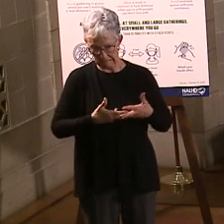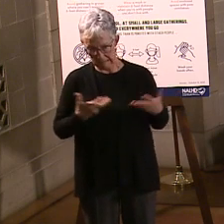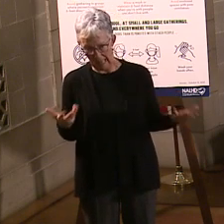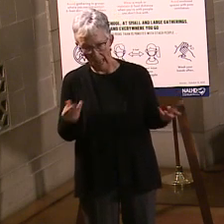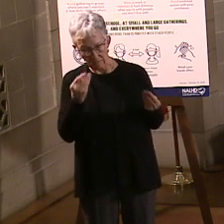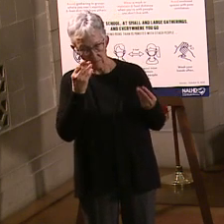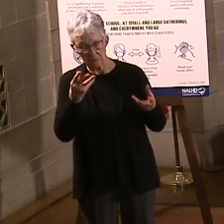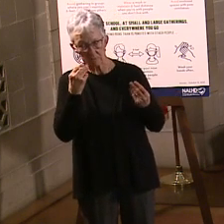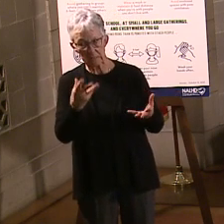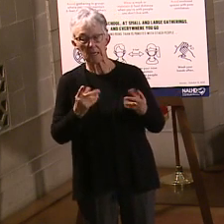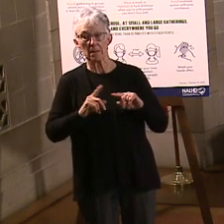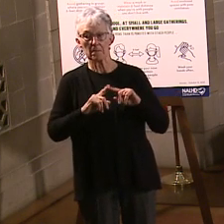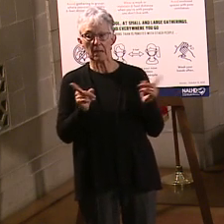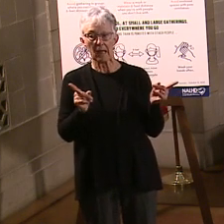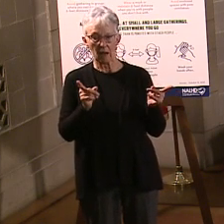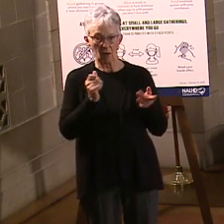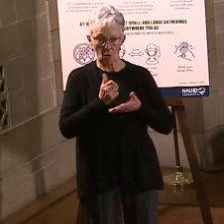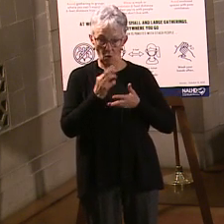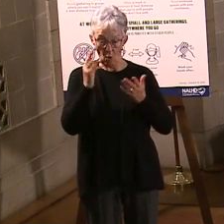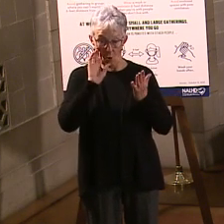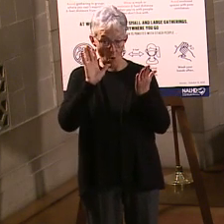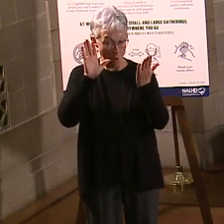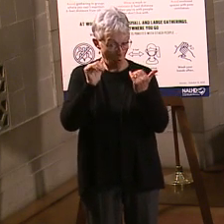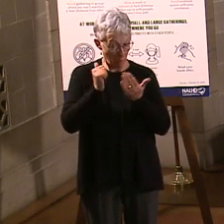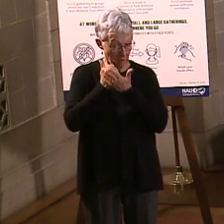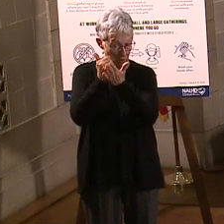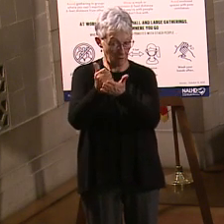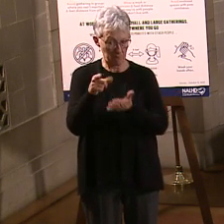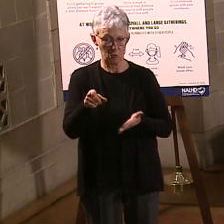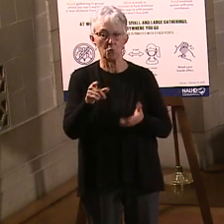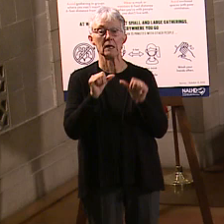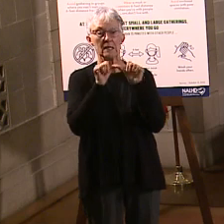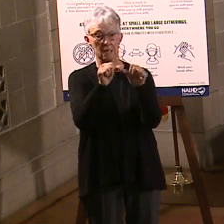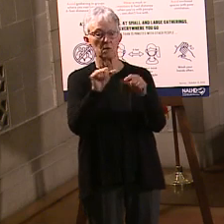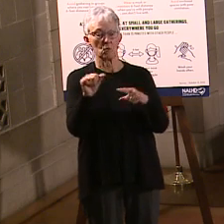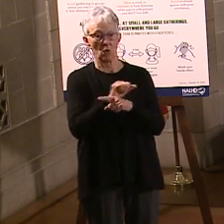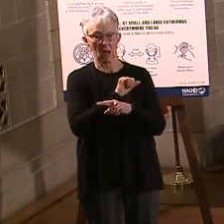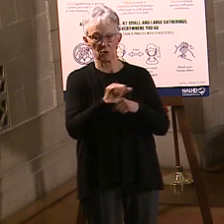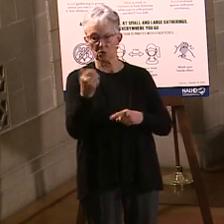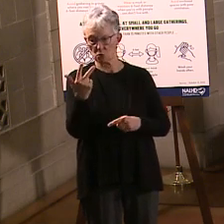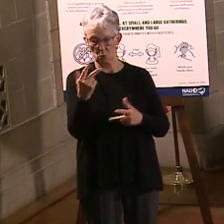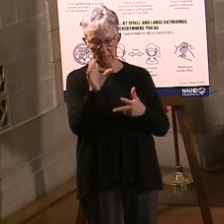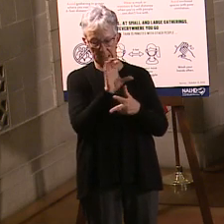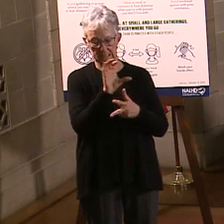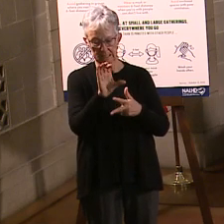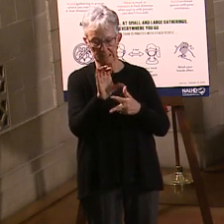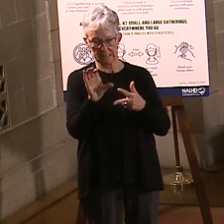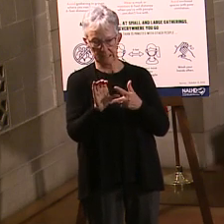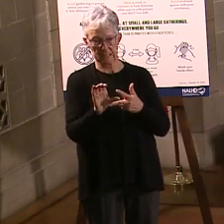But continue to practice the three Cs, because that's what's going to keep us all safe. So thank you for your time. I appreciate it.